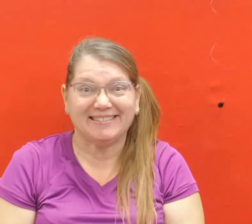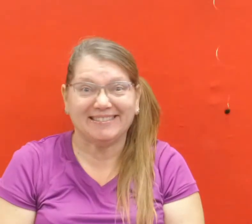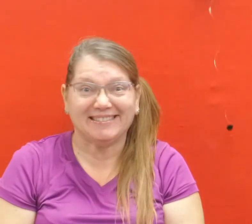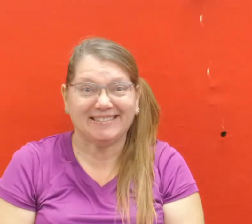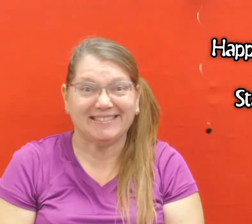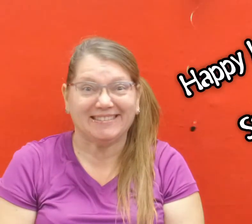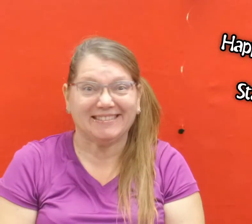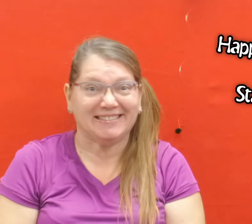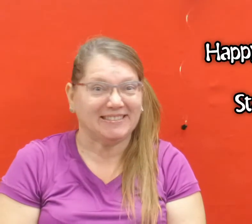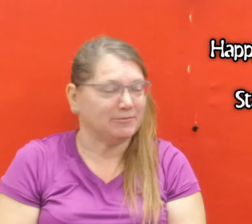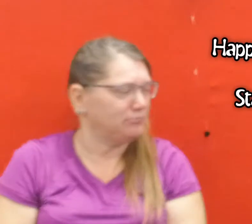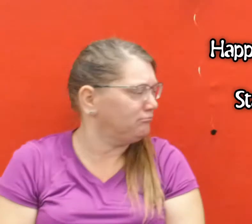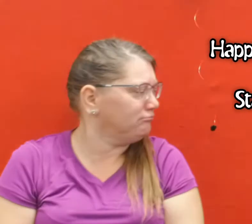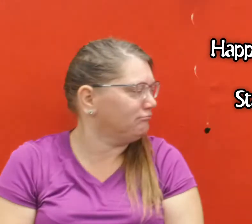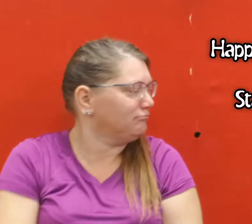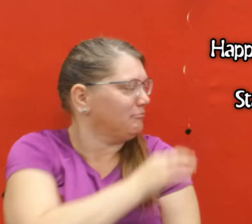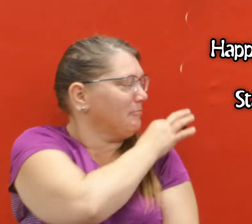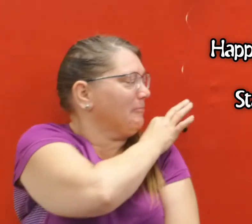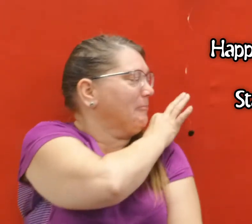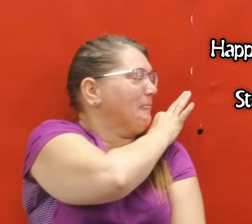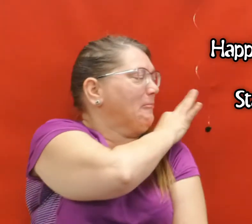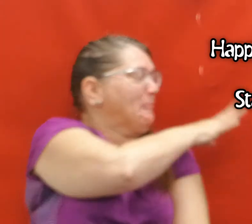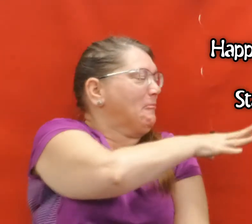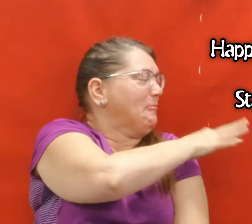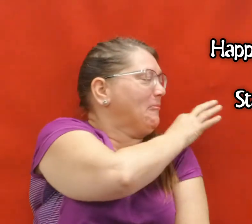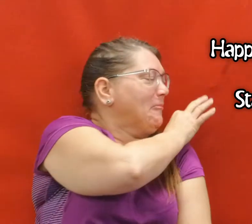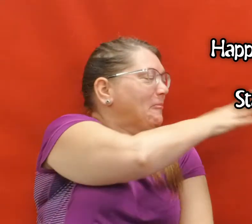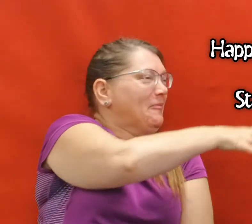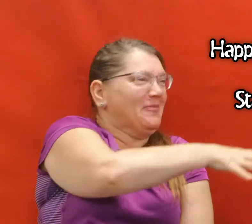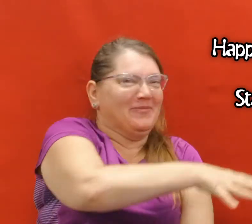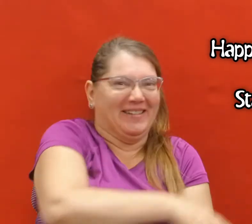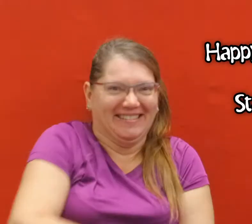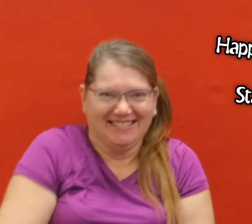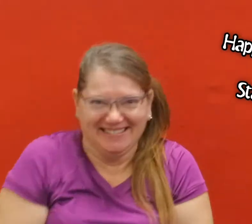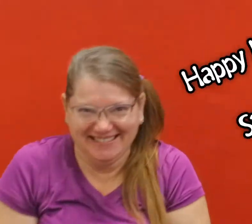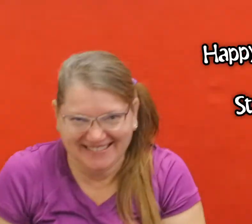sun. Meow. Meow. Meow. Meow. Meow. Meow.